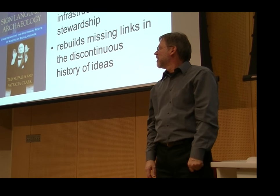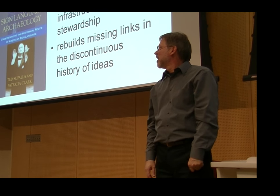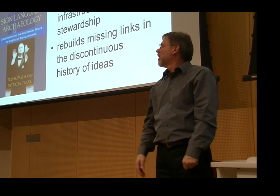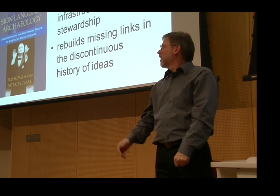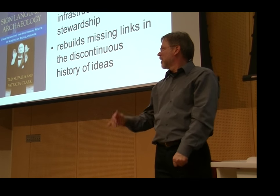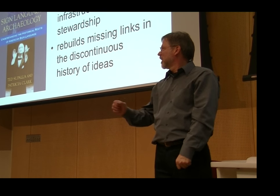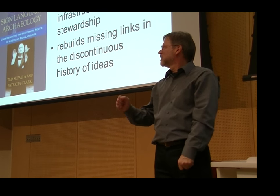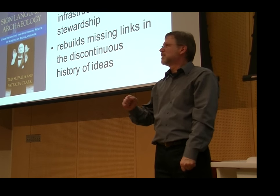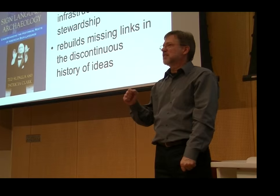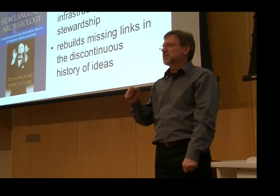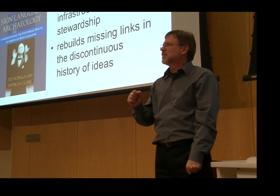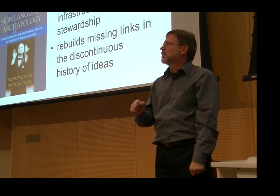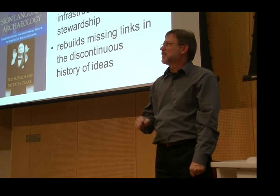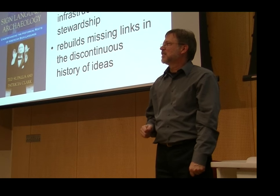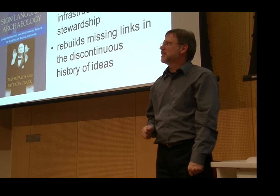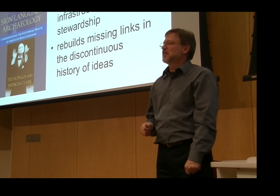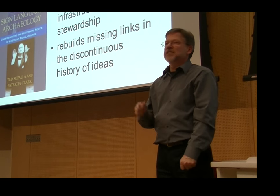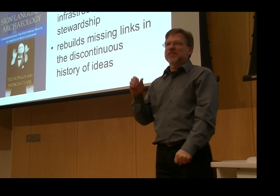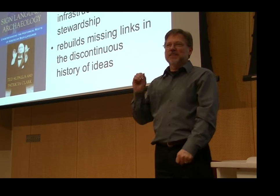I know we could go all day, but one more question.